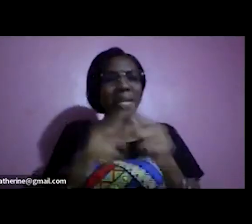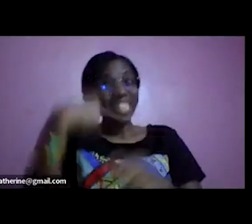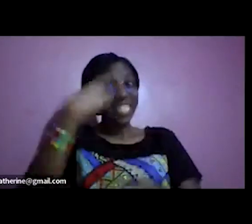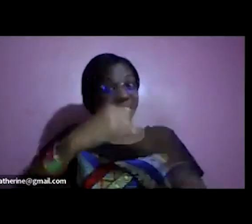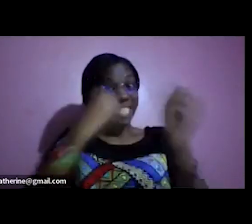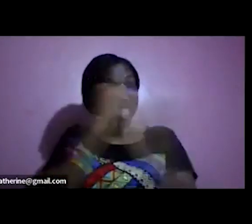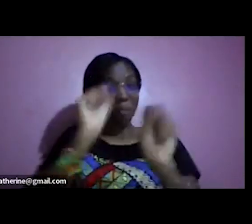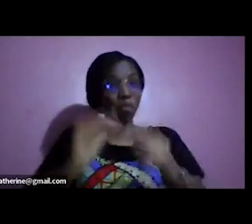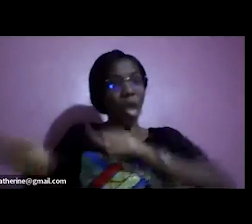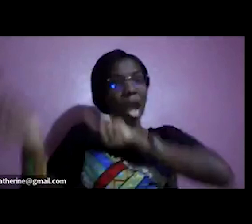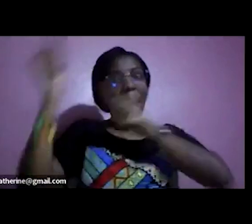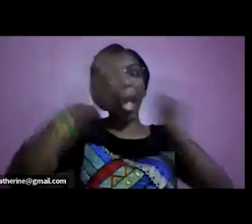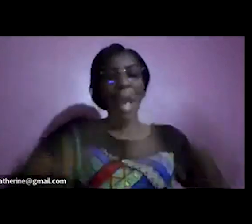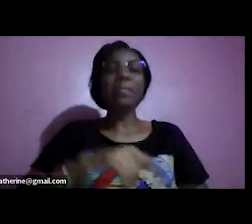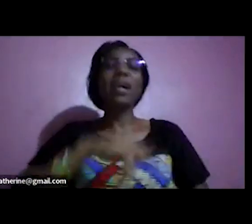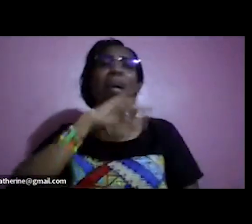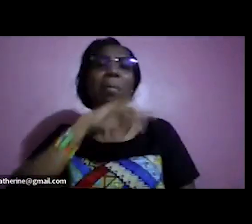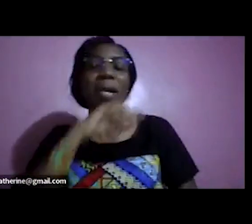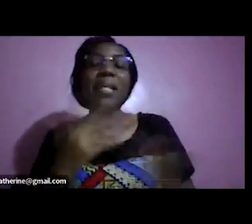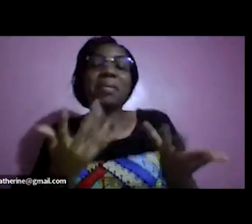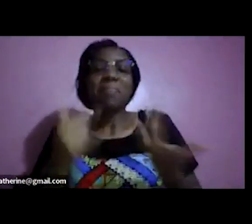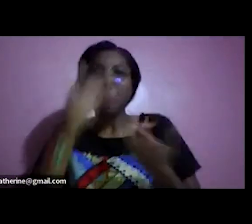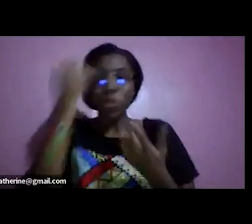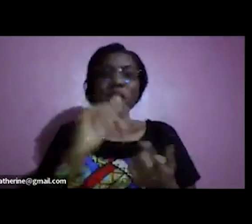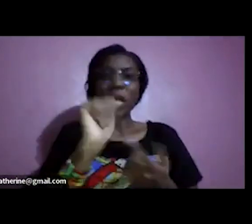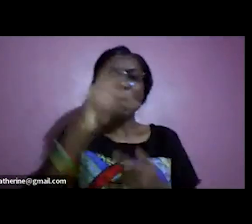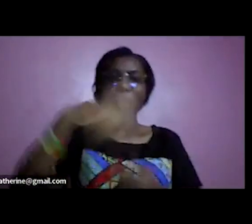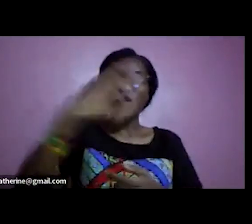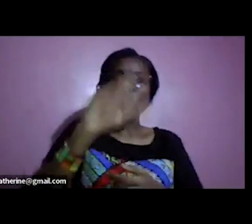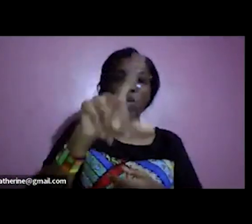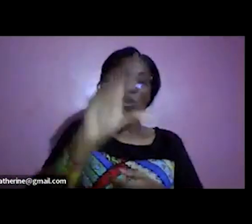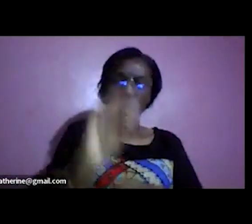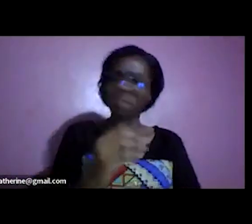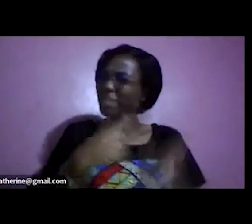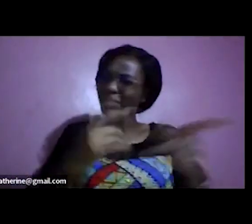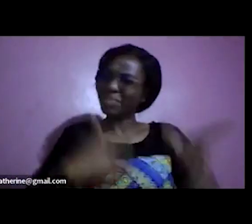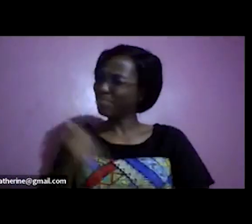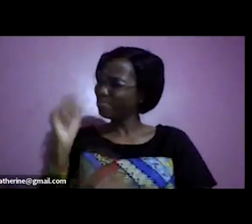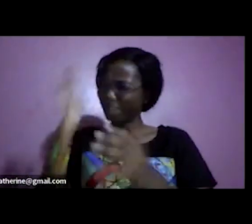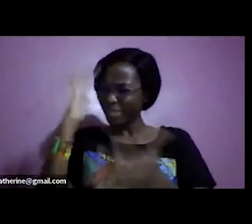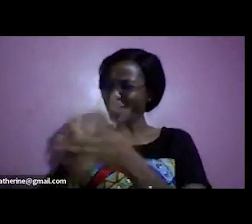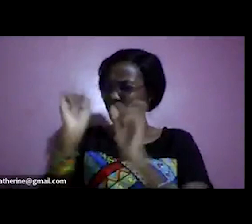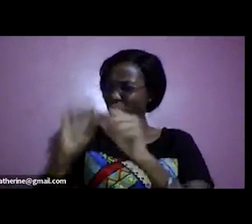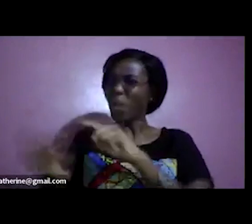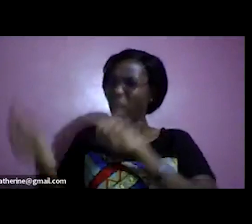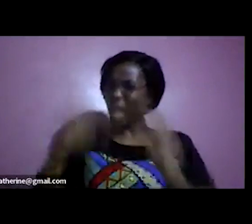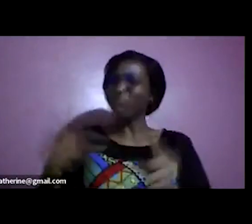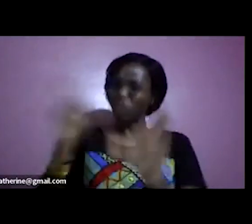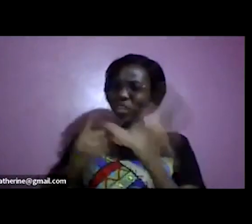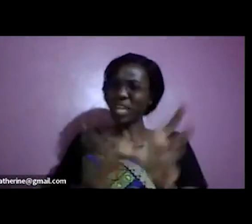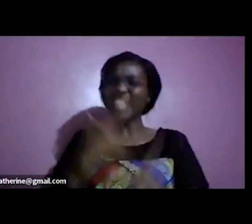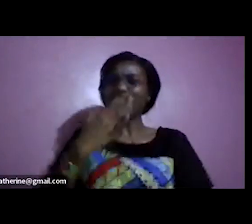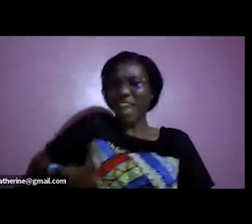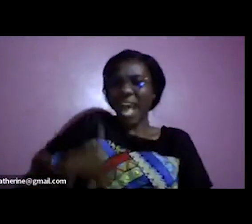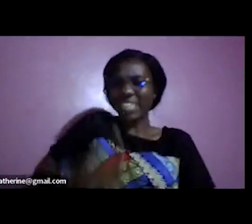of people like up in apollo but apollo i'm sure you can drive down to kenya and join us in naivasha in may or even join